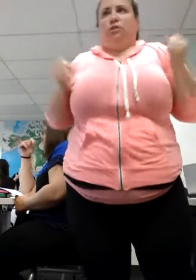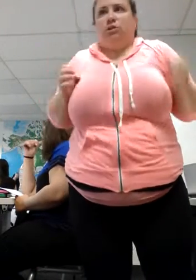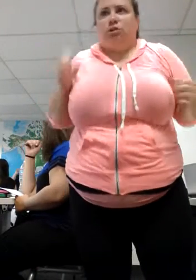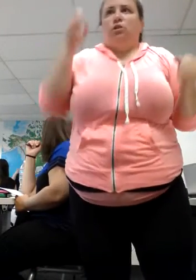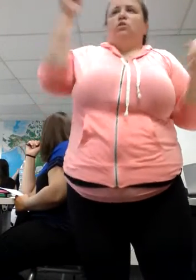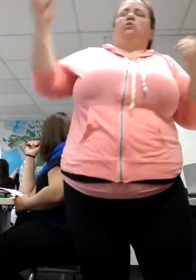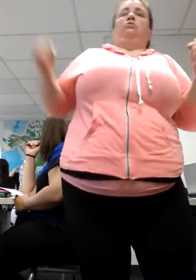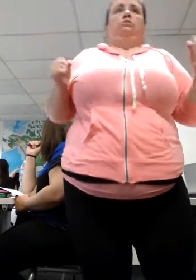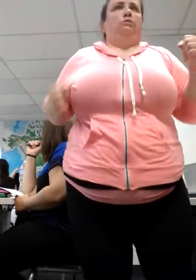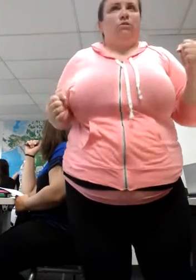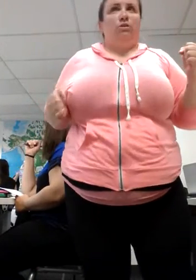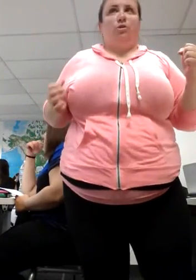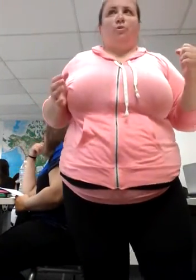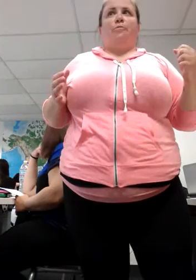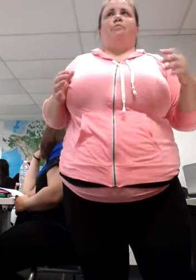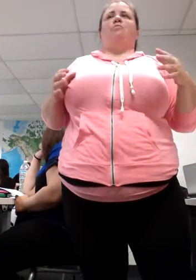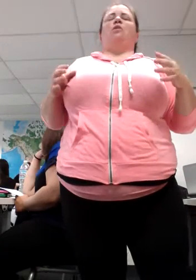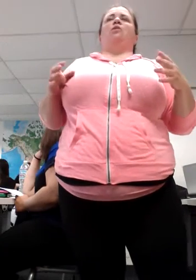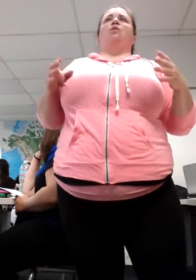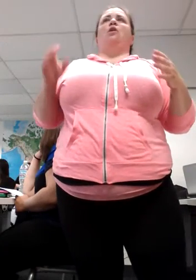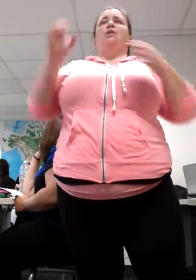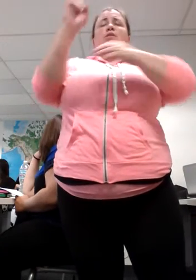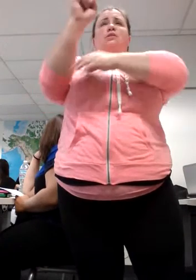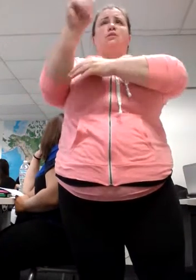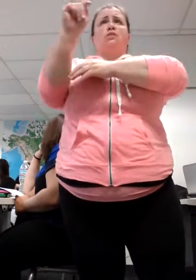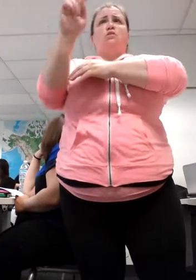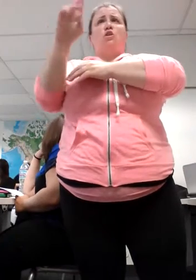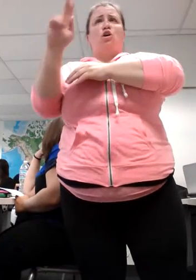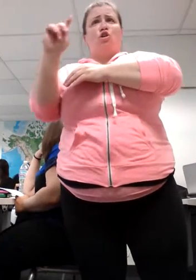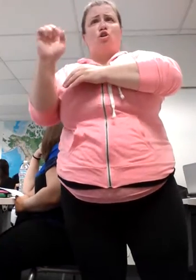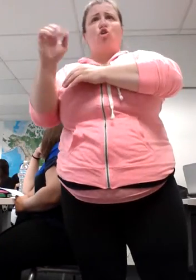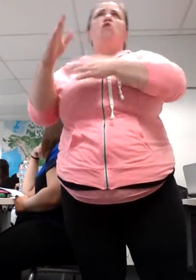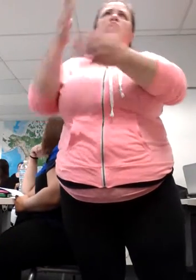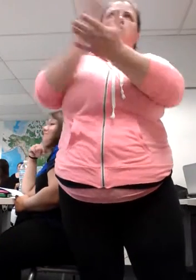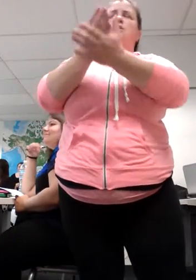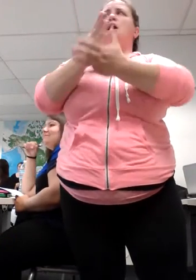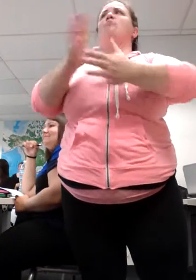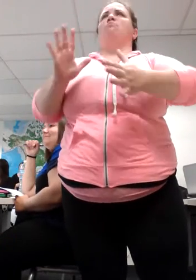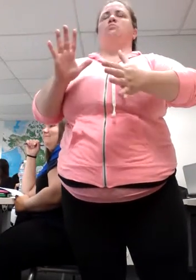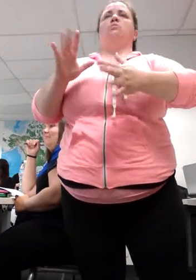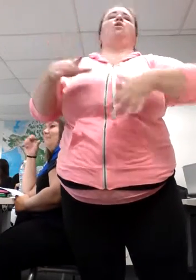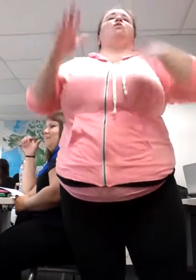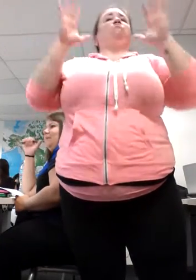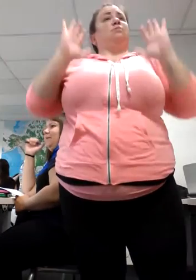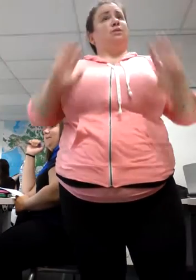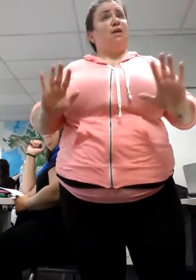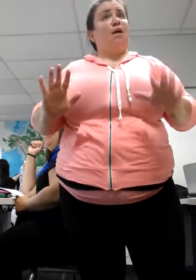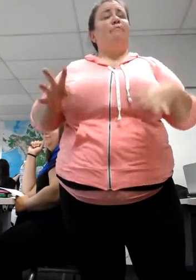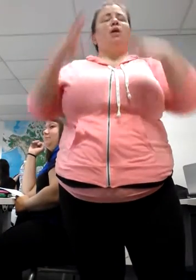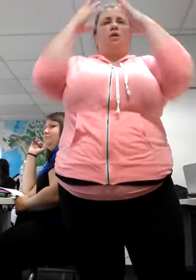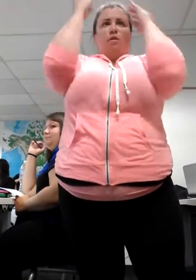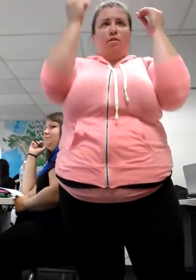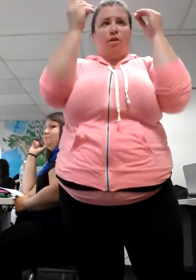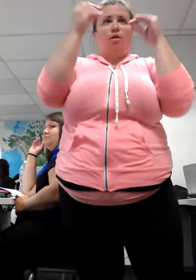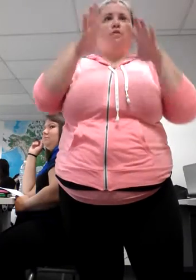next and then there's a stutter or a stop. Okay? It's really difficult for our consumers to